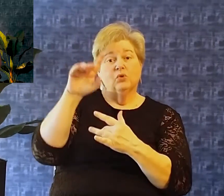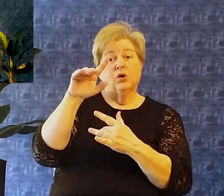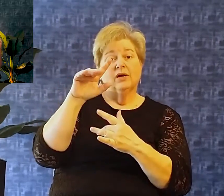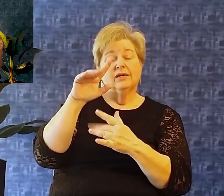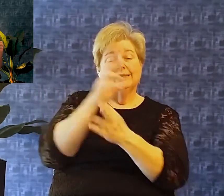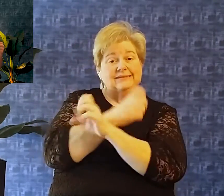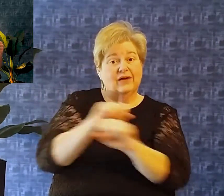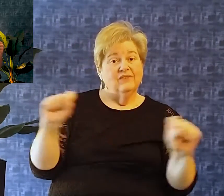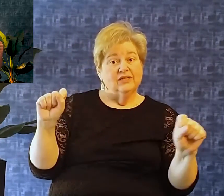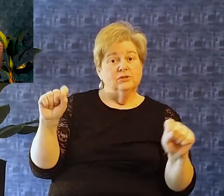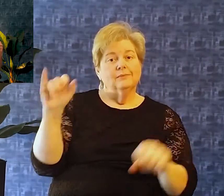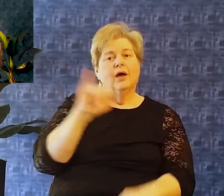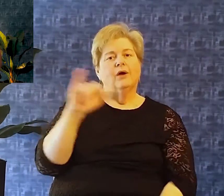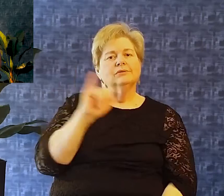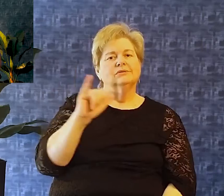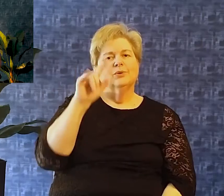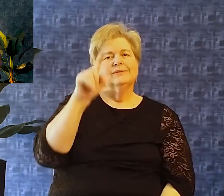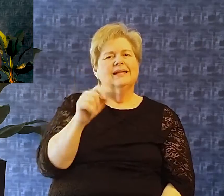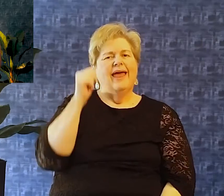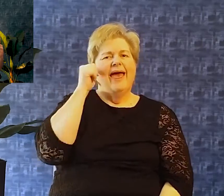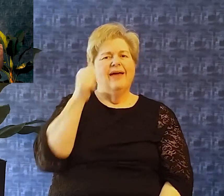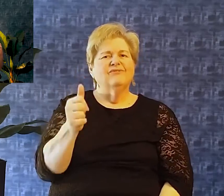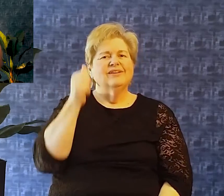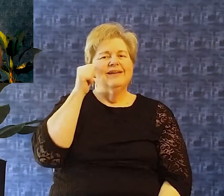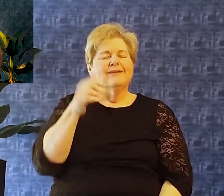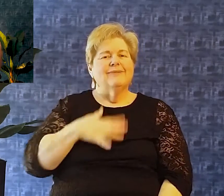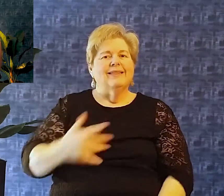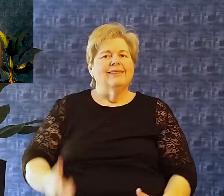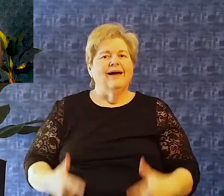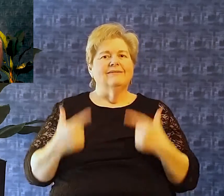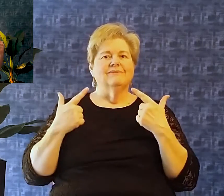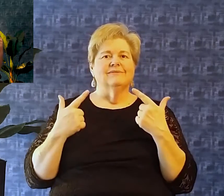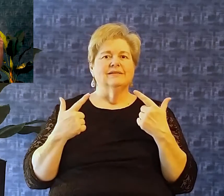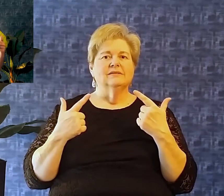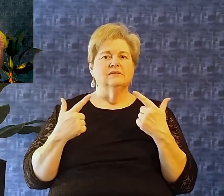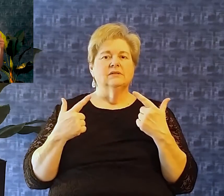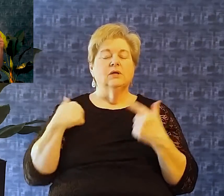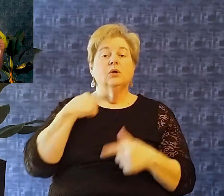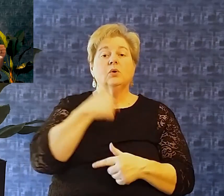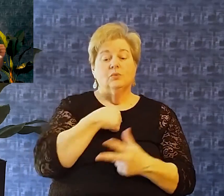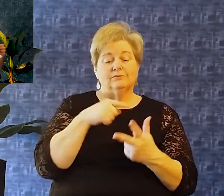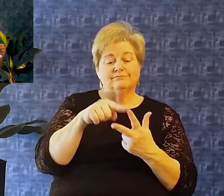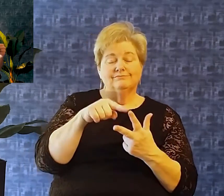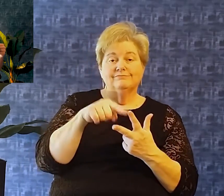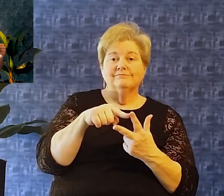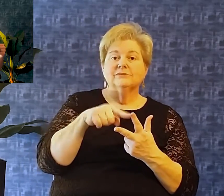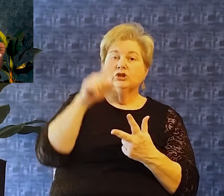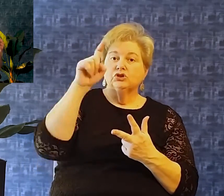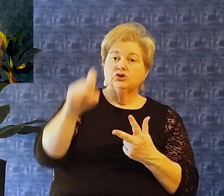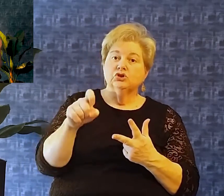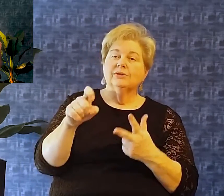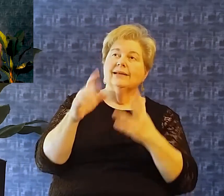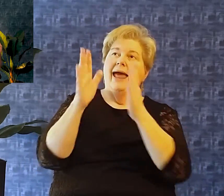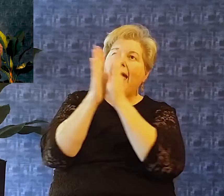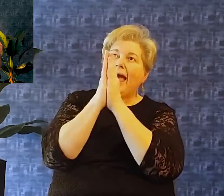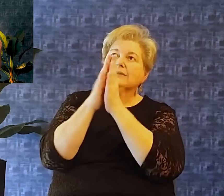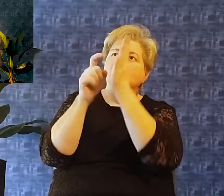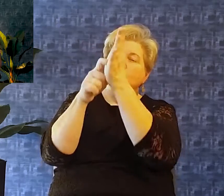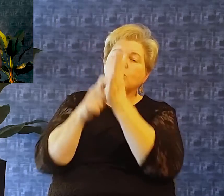needed his mercy For redemption But I also needed Each and every day Of my life We also should be Making